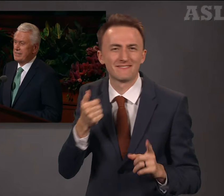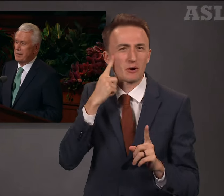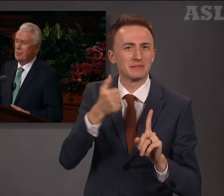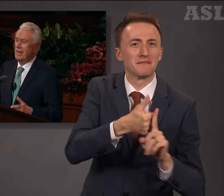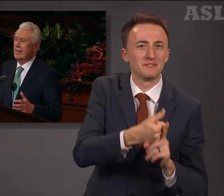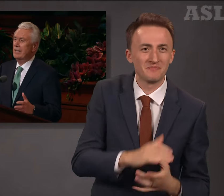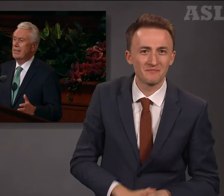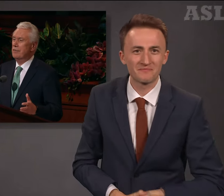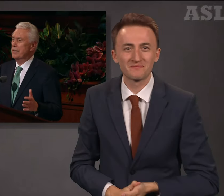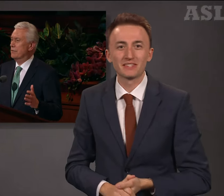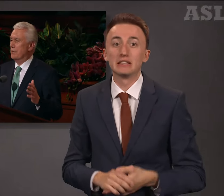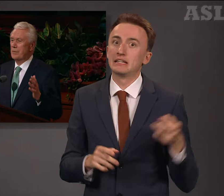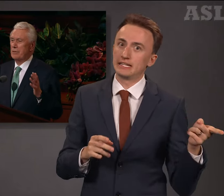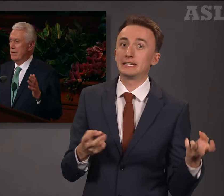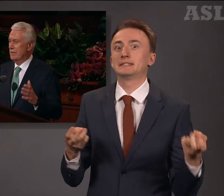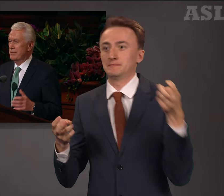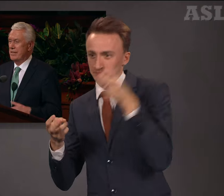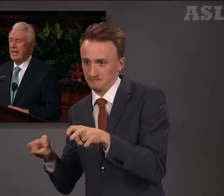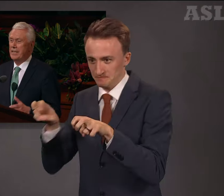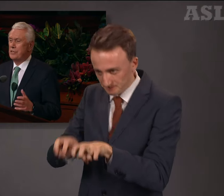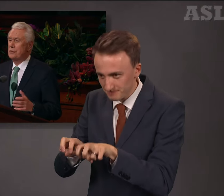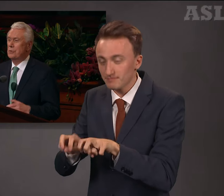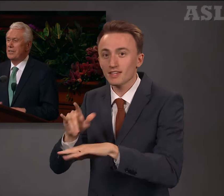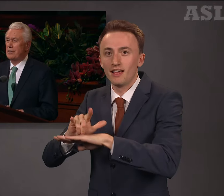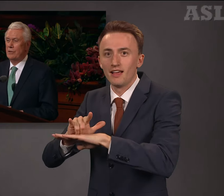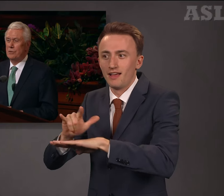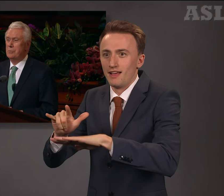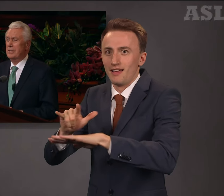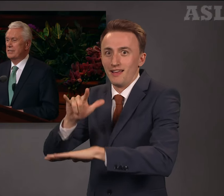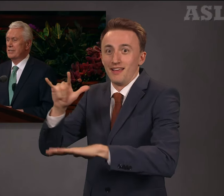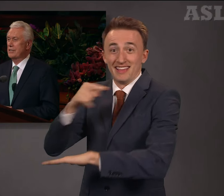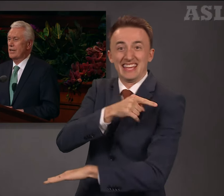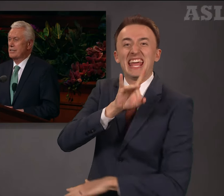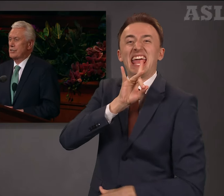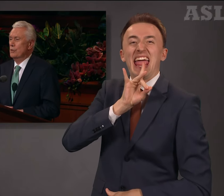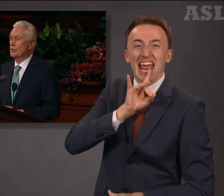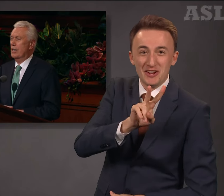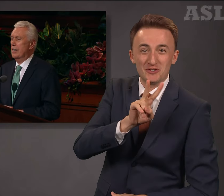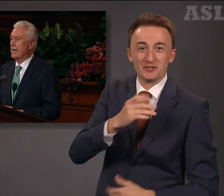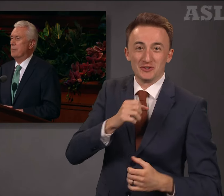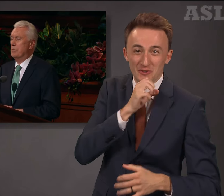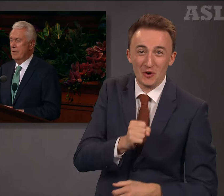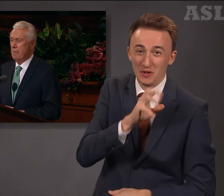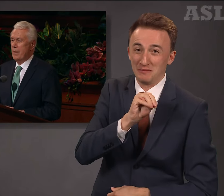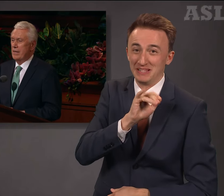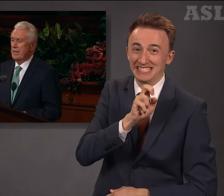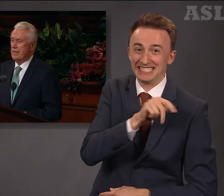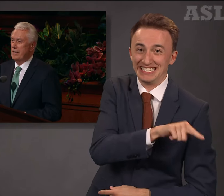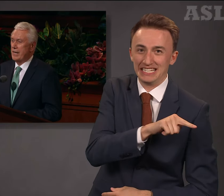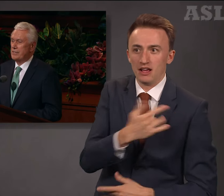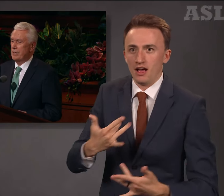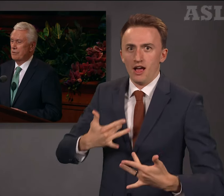the plane lifted from the ground, the 82-year-old Milton got so caught up in the acceleration